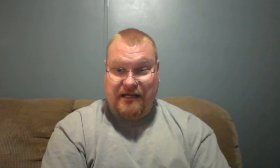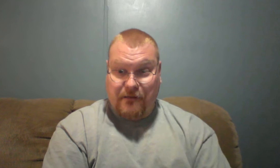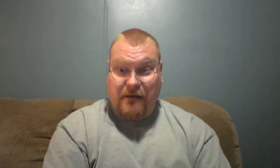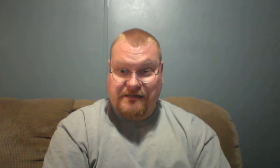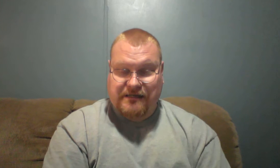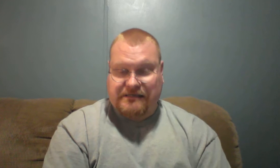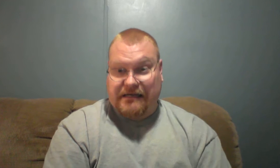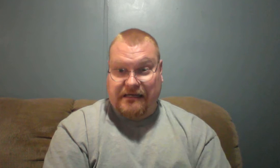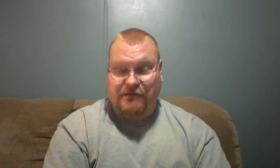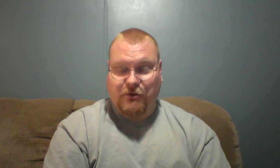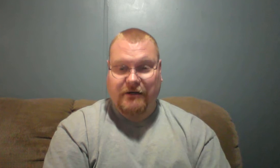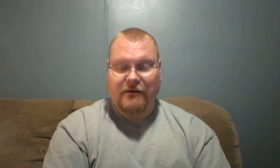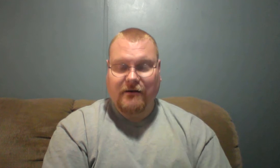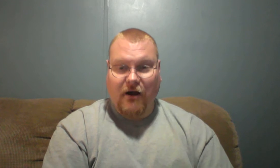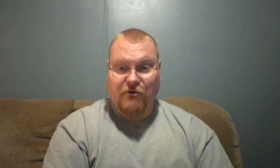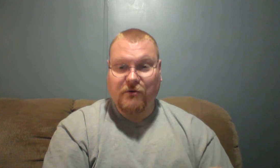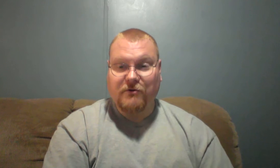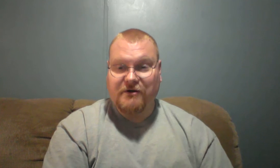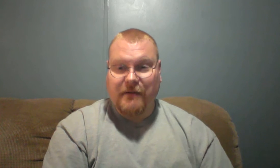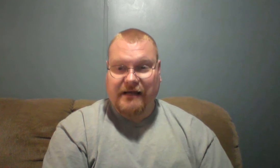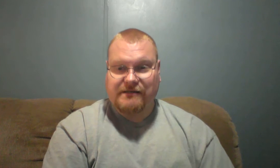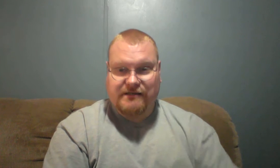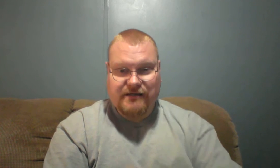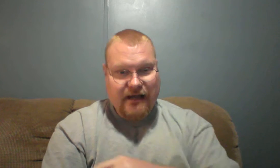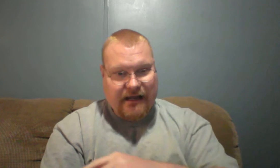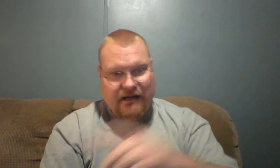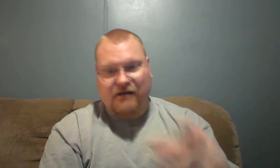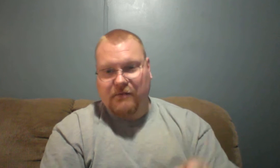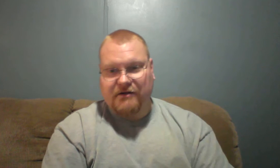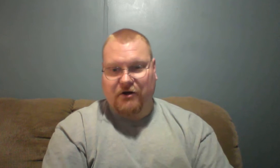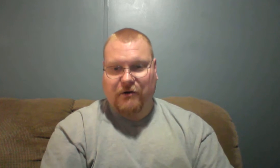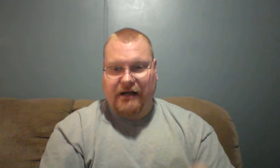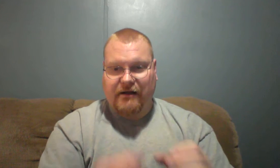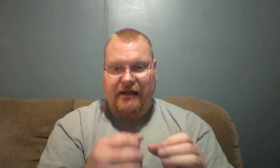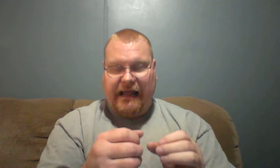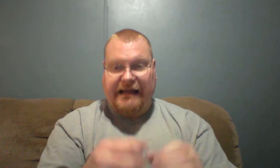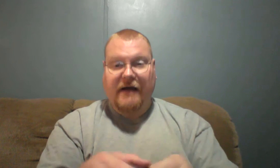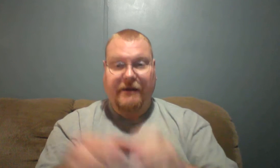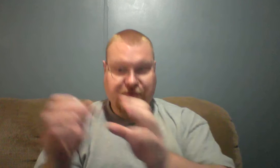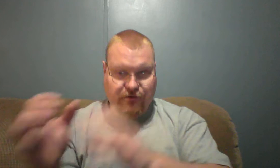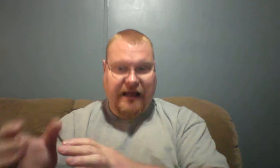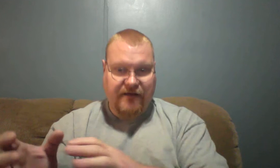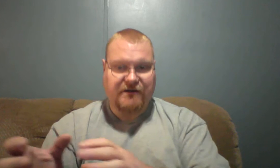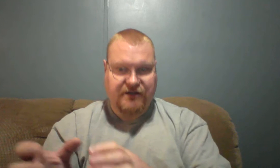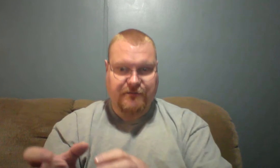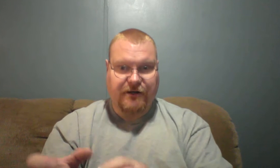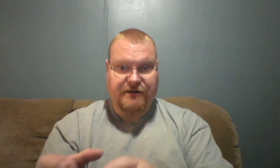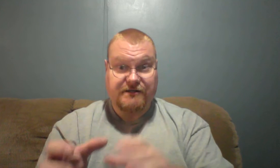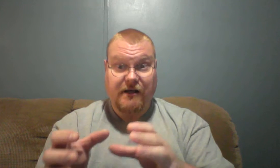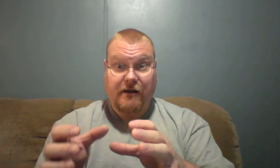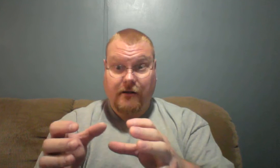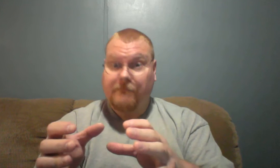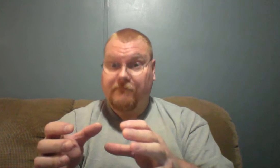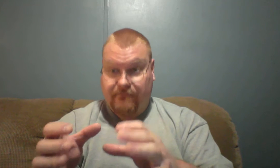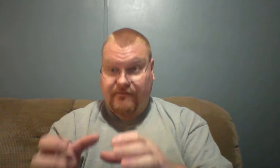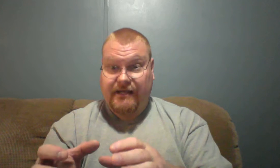him basically as I like to put it on the road to Damascus and did a complete turnaround. And now he was going to have to experience the,